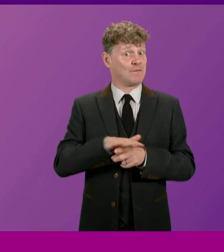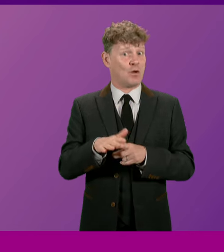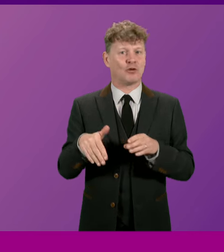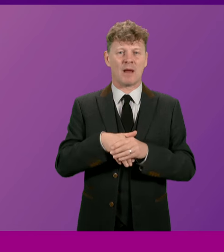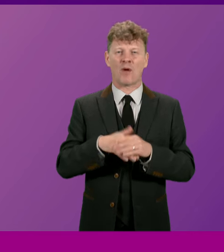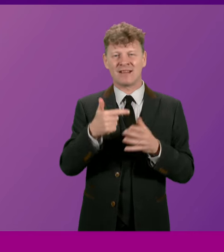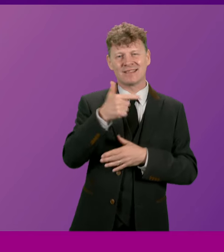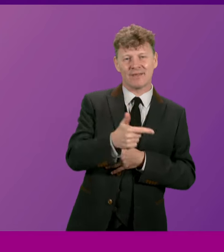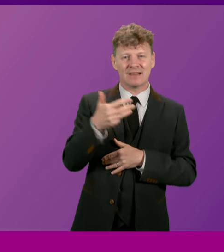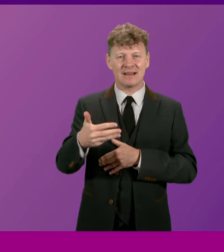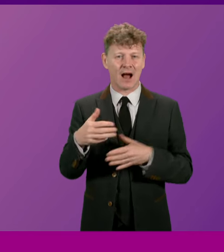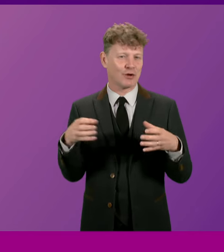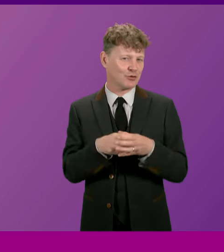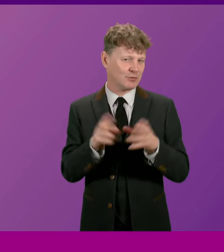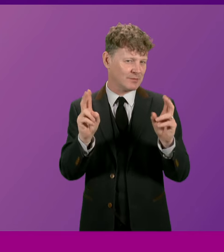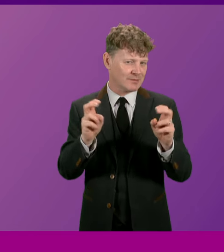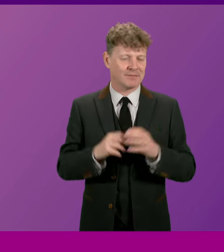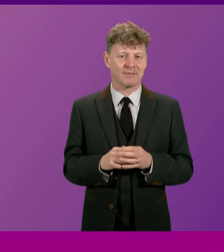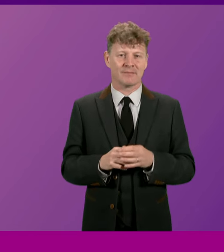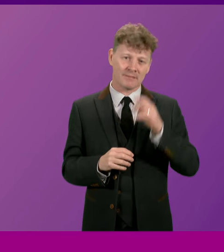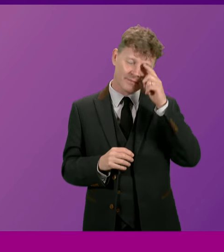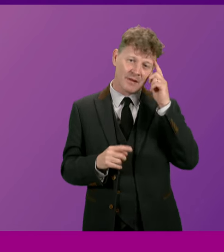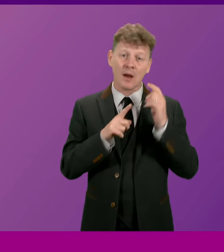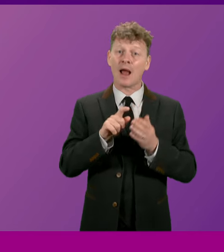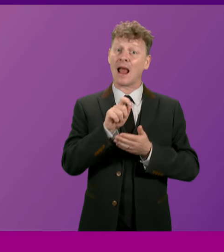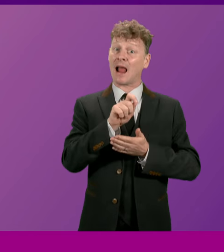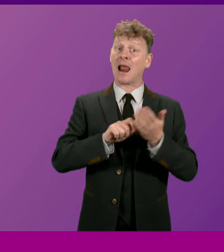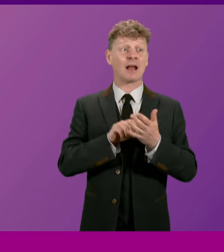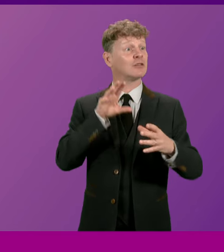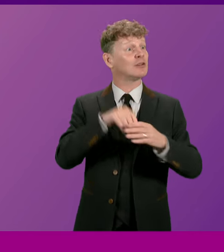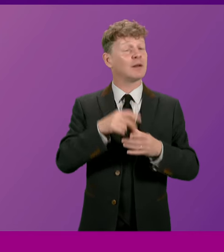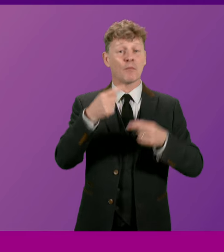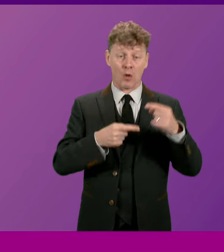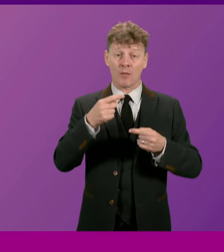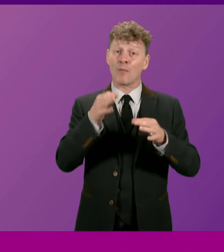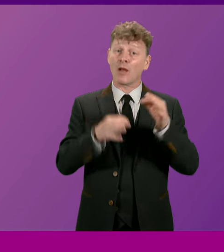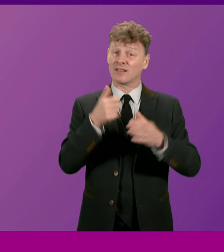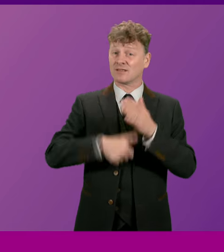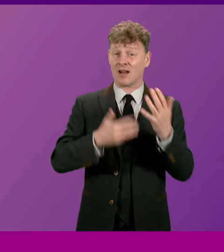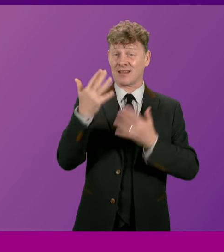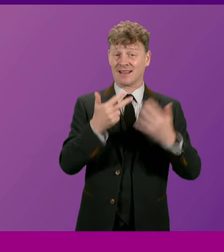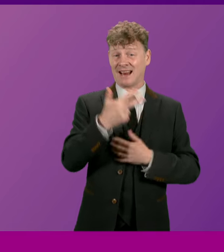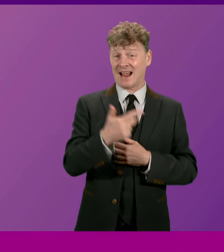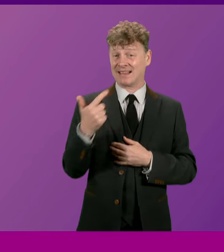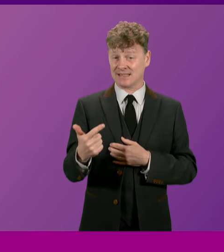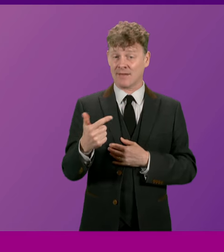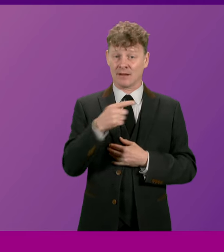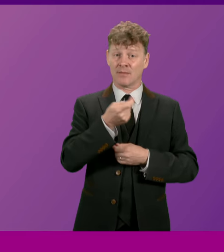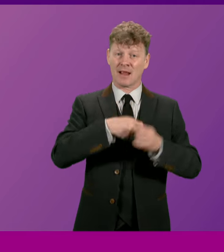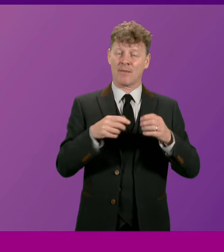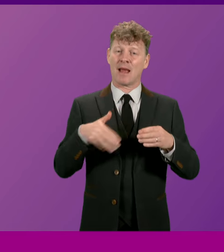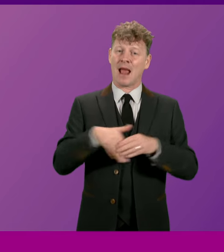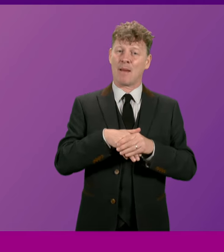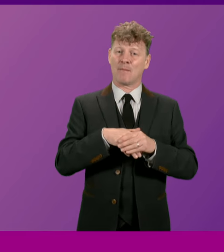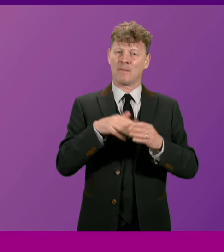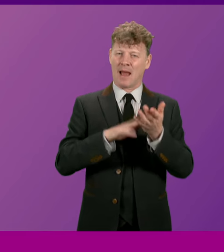79 group. Elected politics for Alex Salmond began in 1987 when he became the MP for Banff and Buchan,